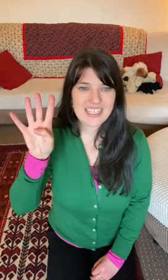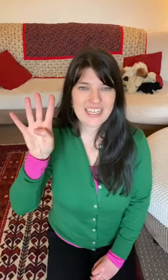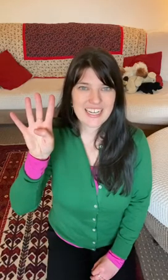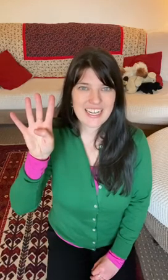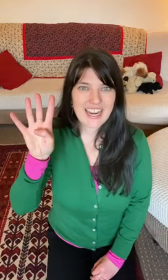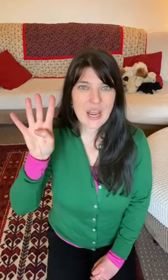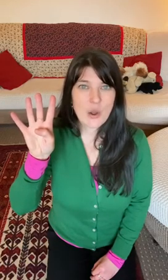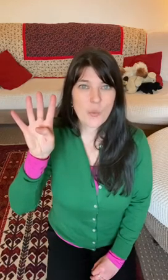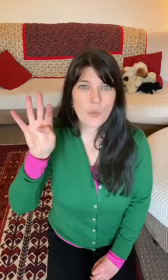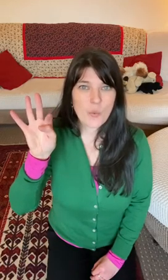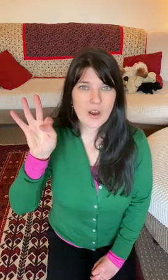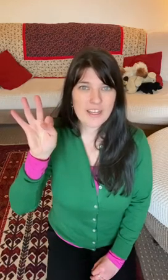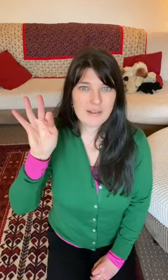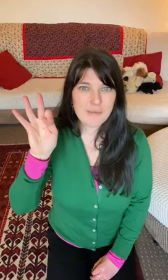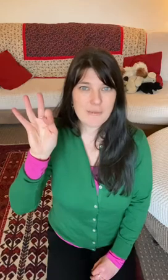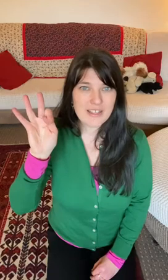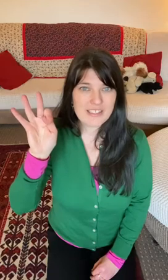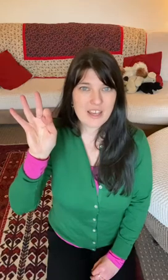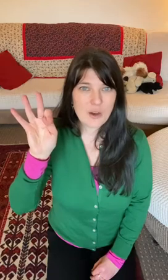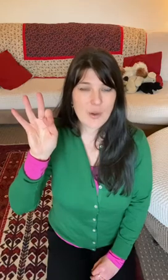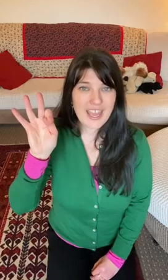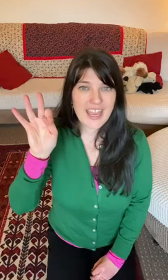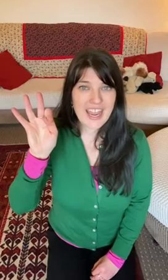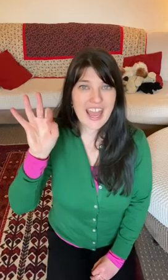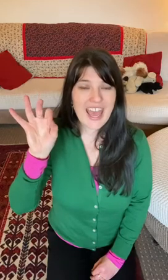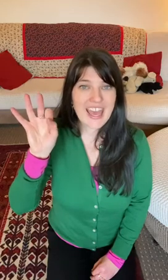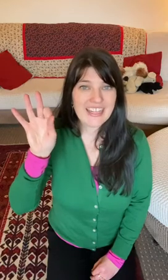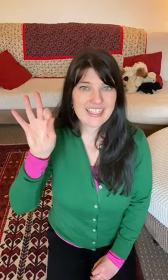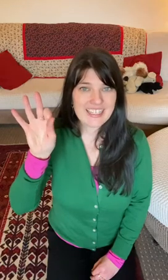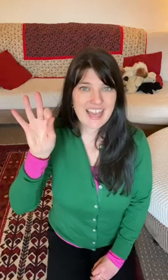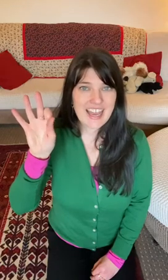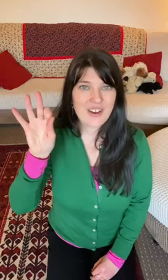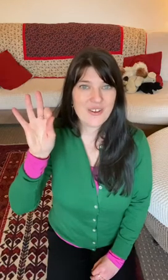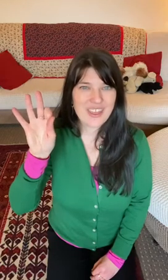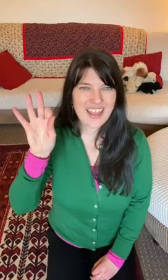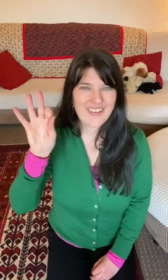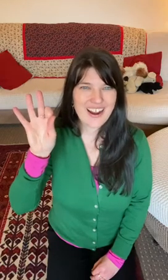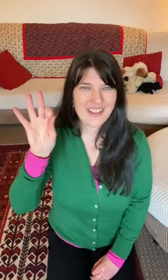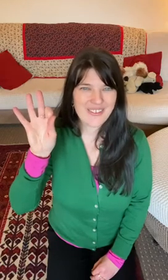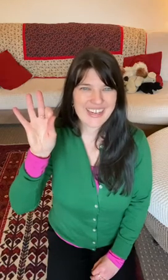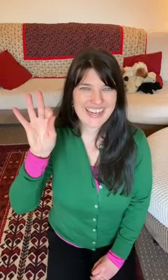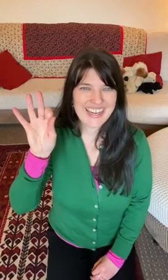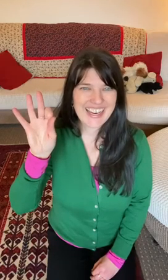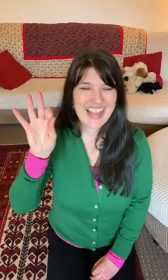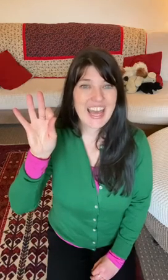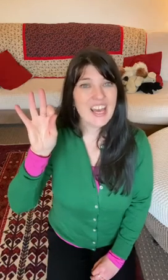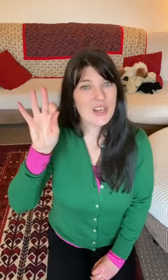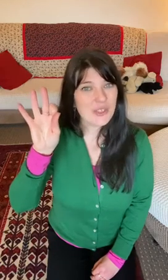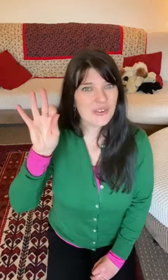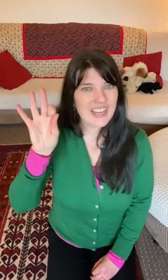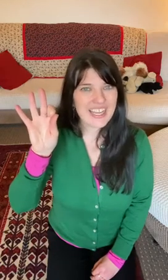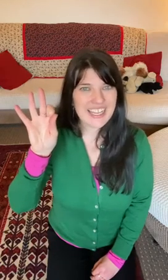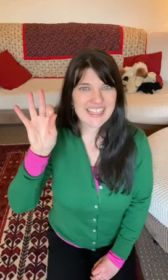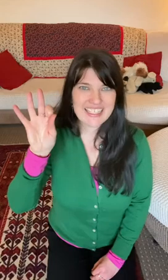One melts away and now there are three. Three little